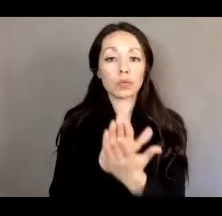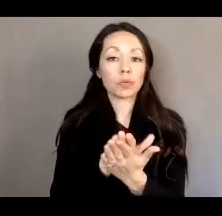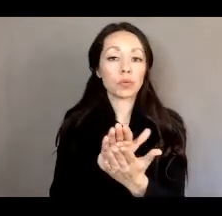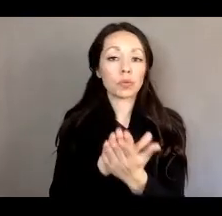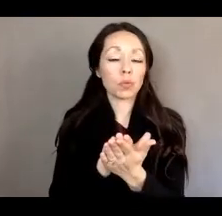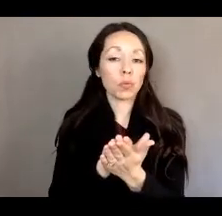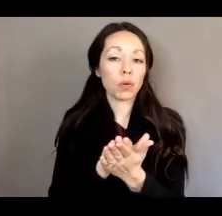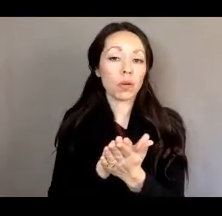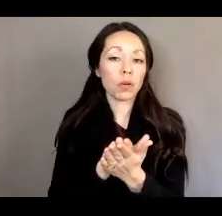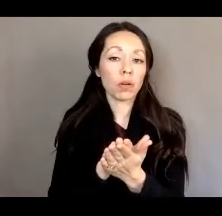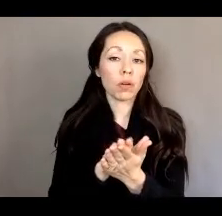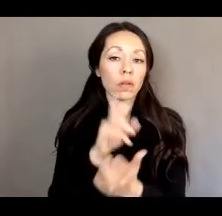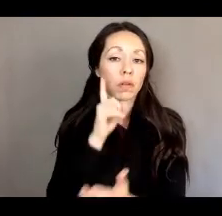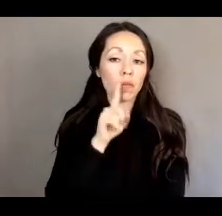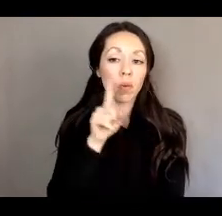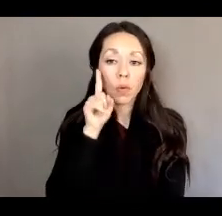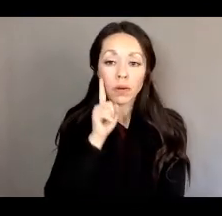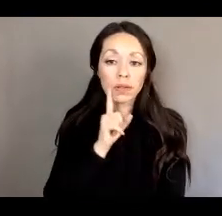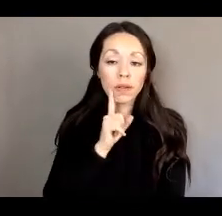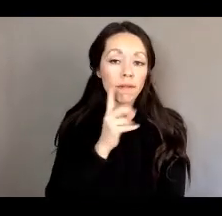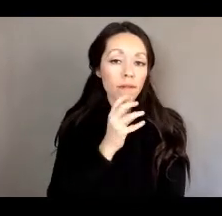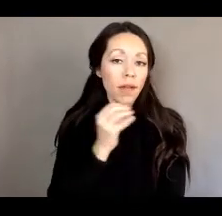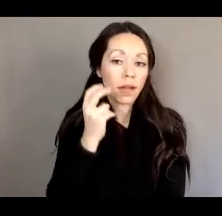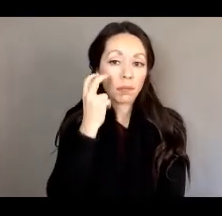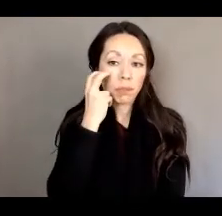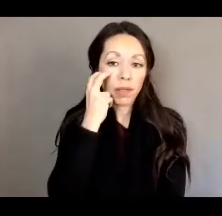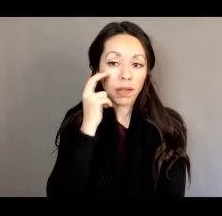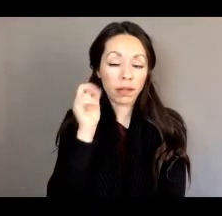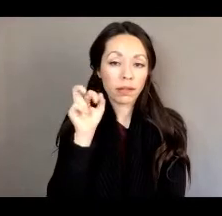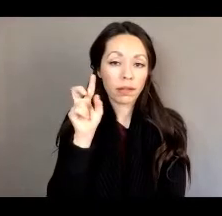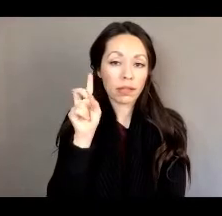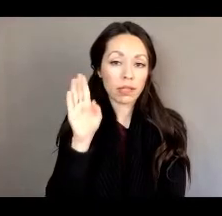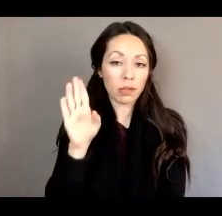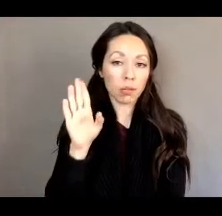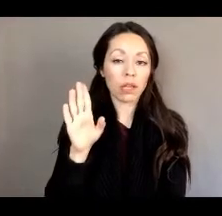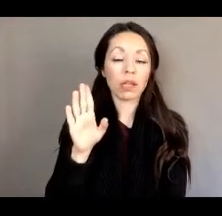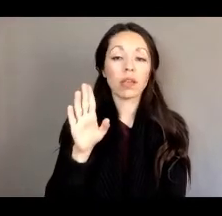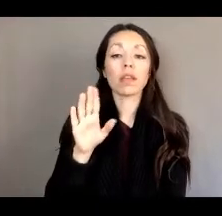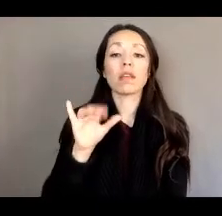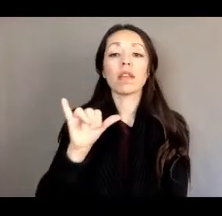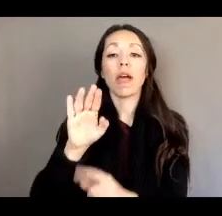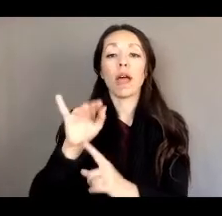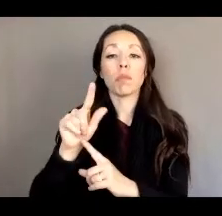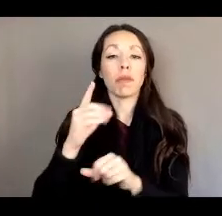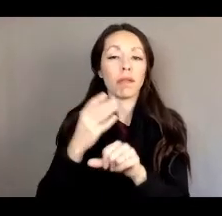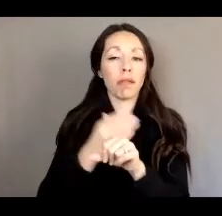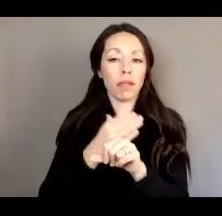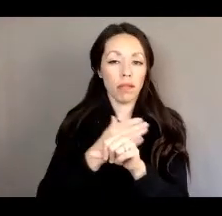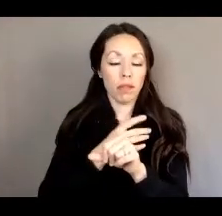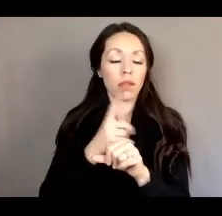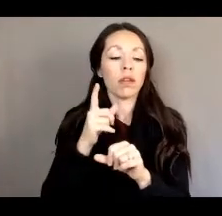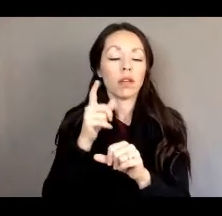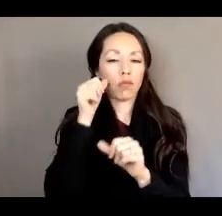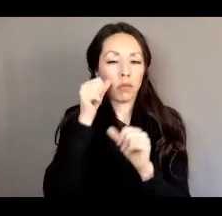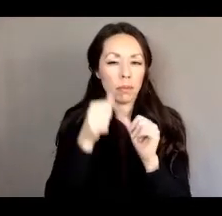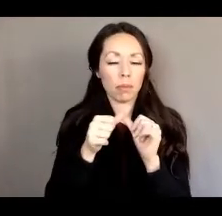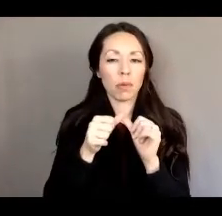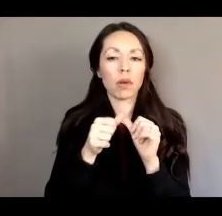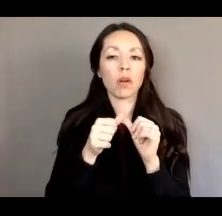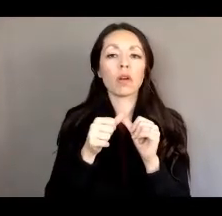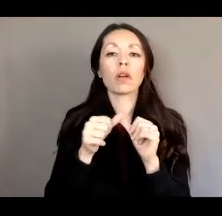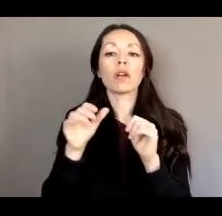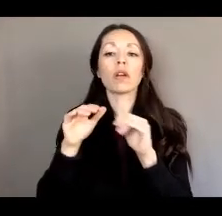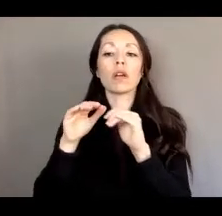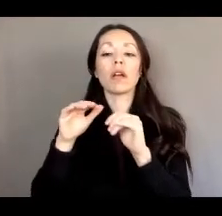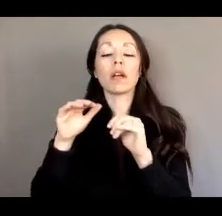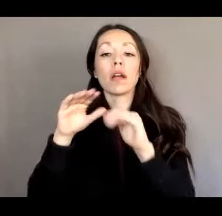uh, for the deaf and the blind. Um, revising them. That bill, uh, was heard in committee house education